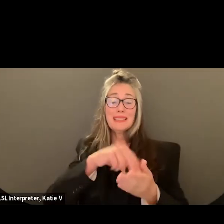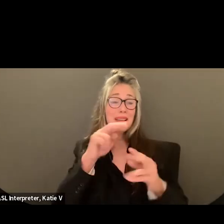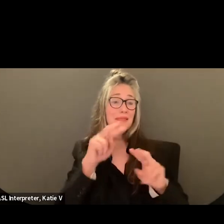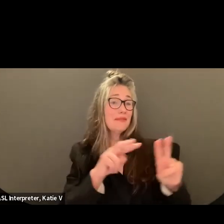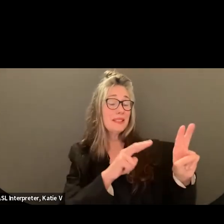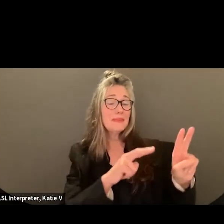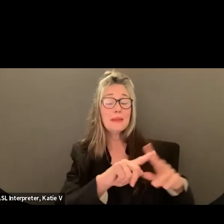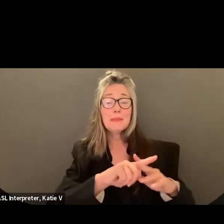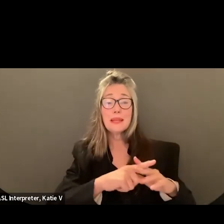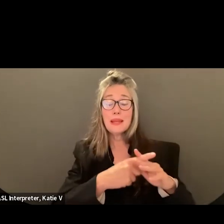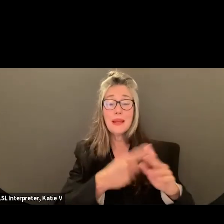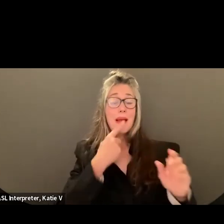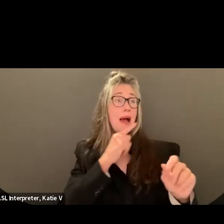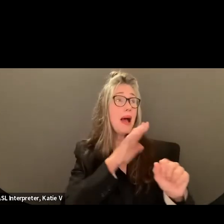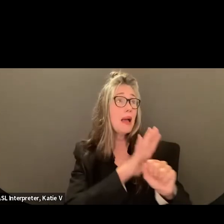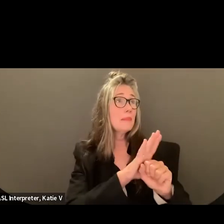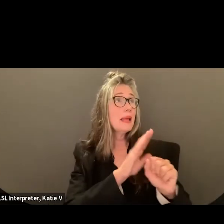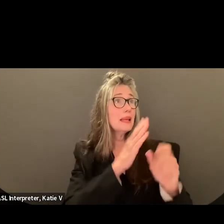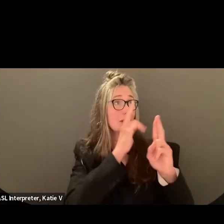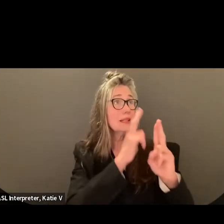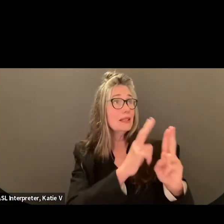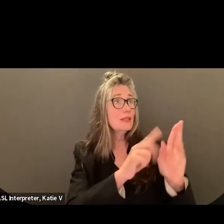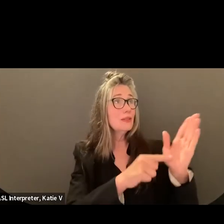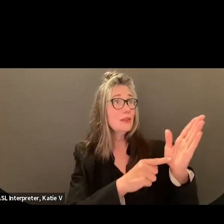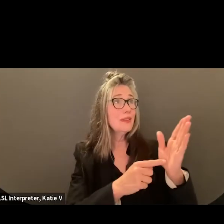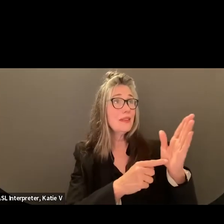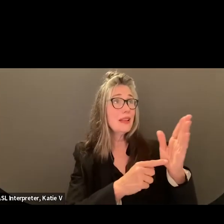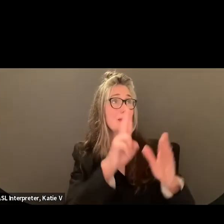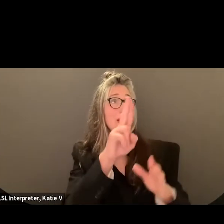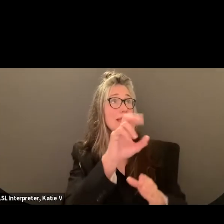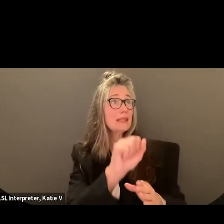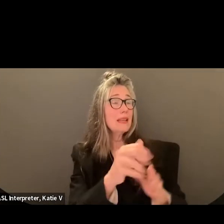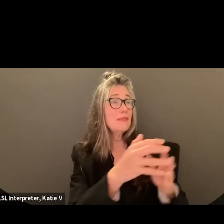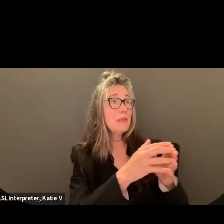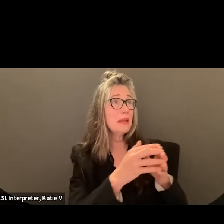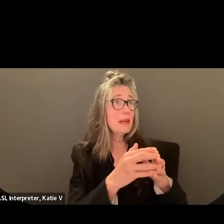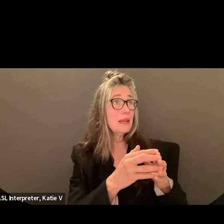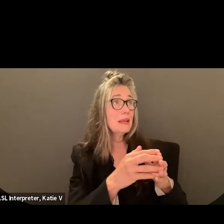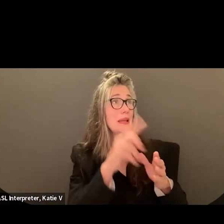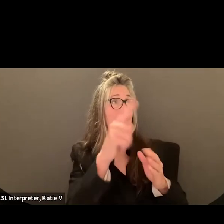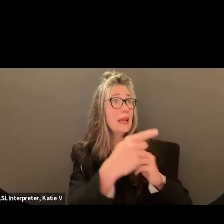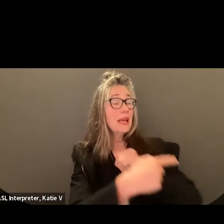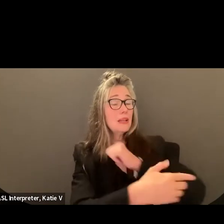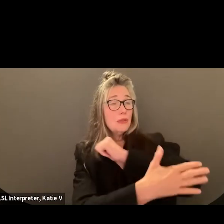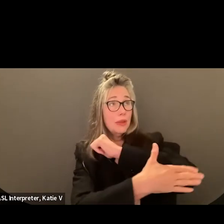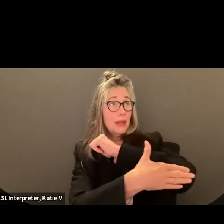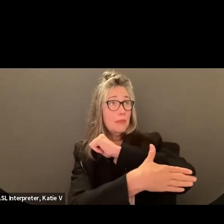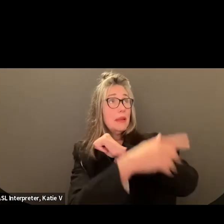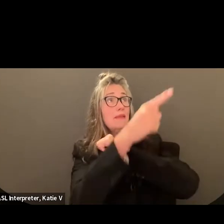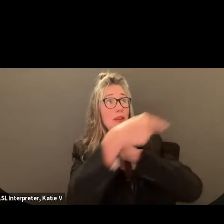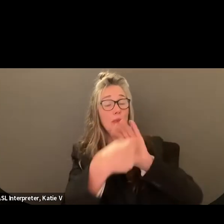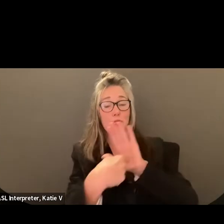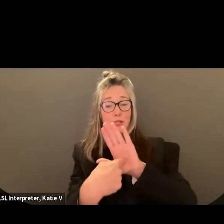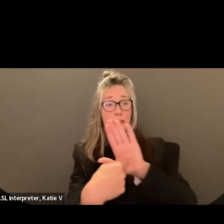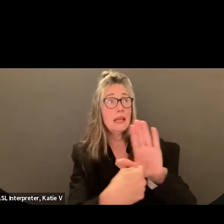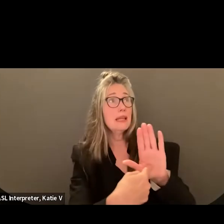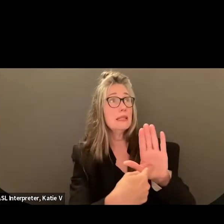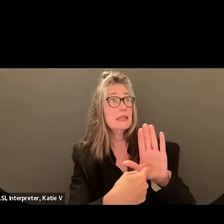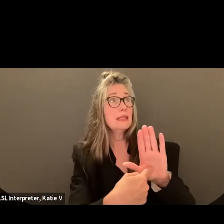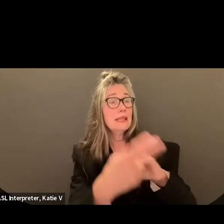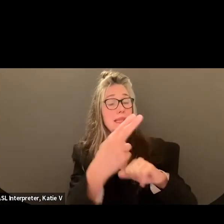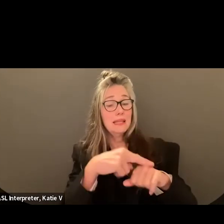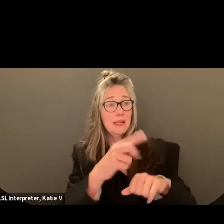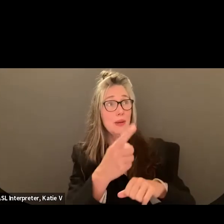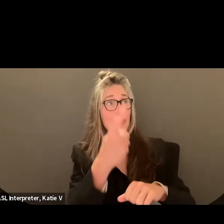Ready, begin. I pledge allegiance to the flag of the United States of America, and to the Republic for which it